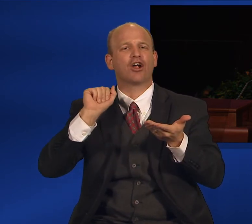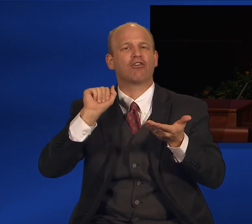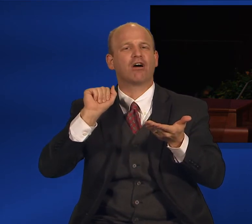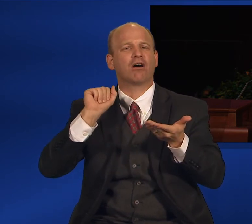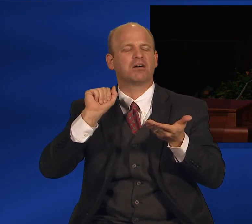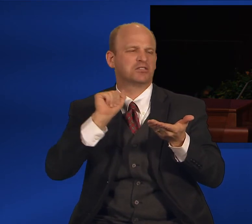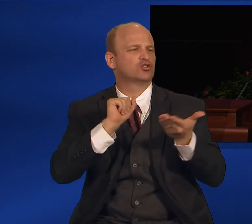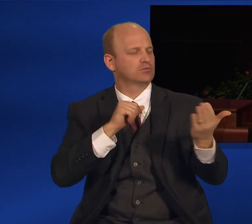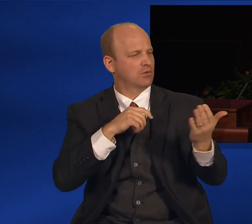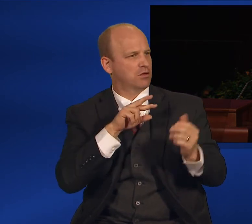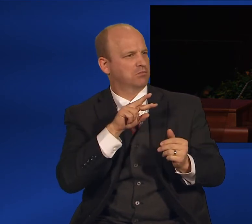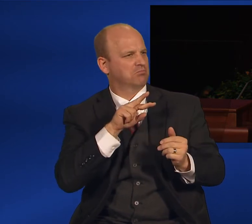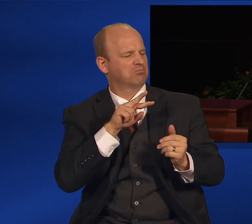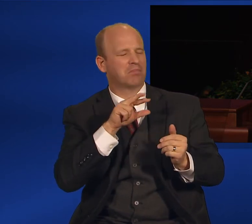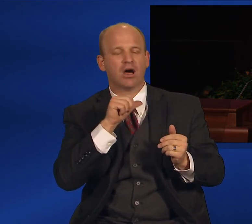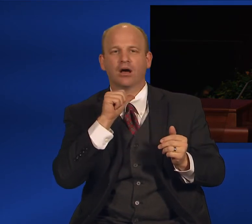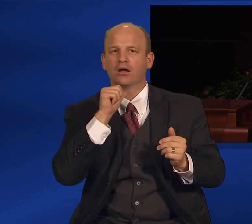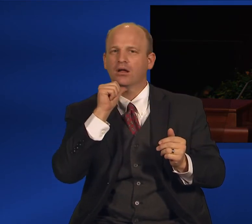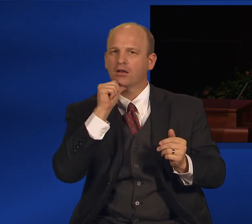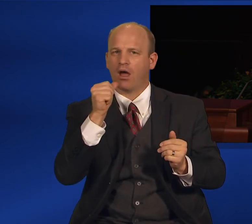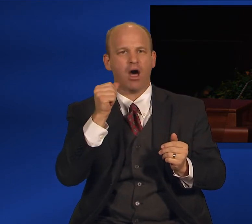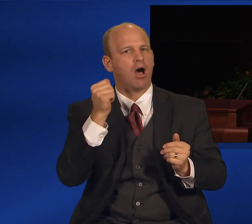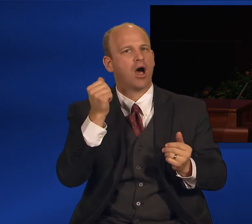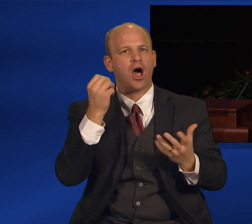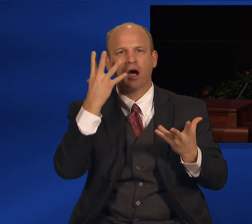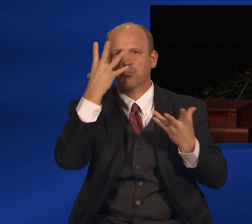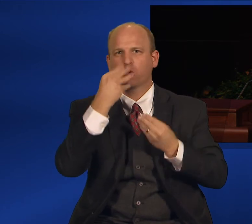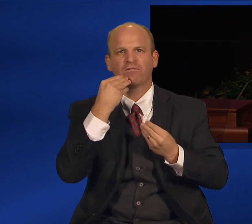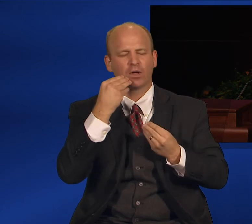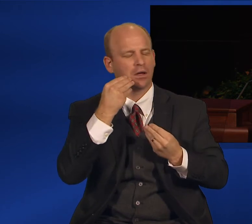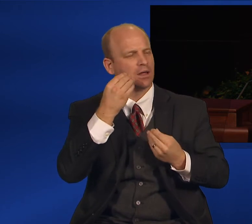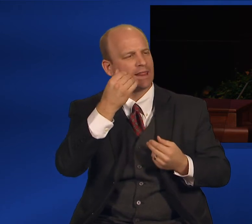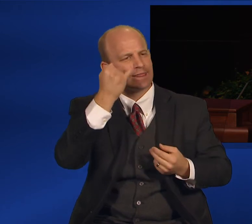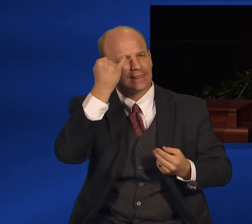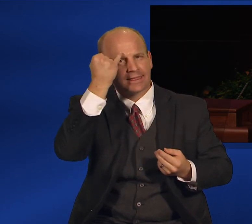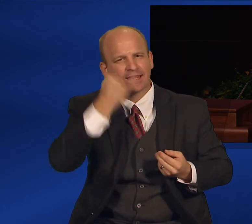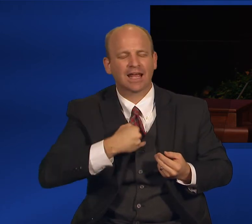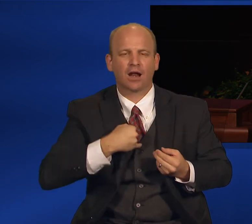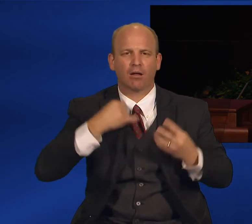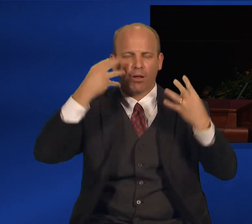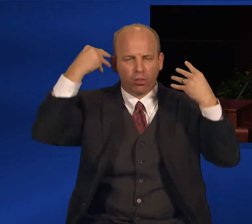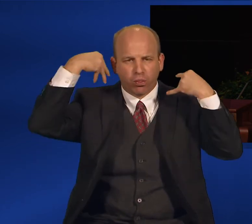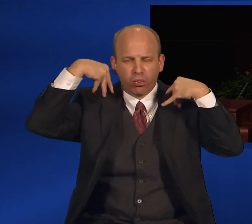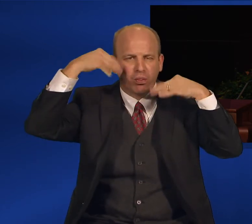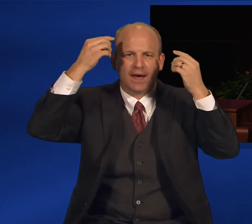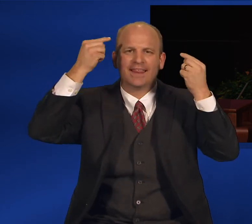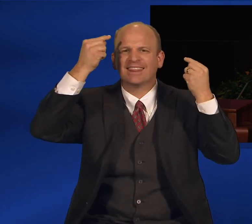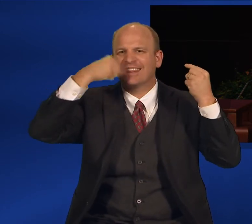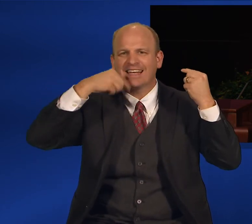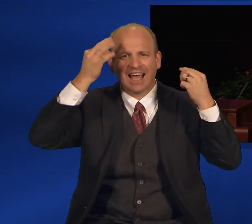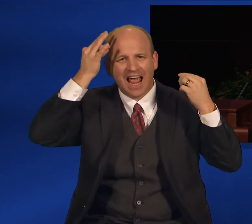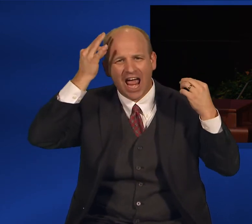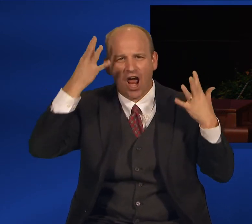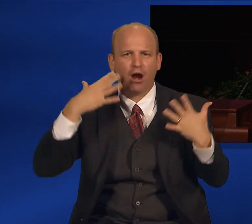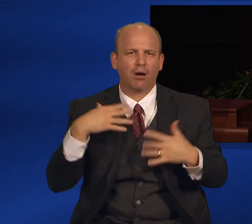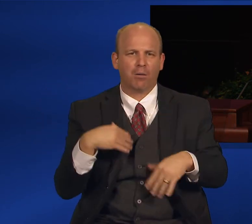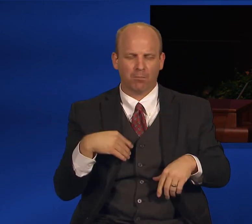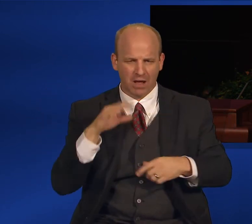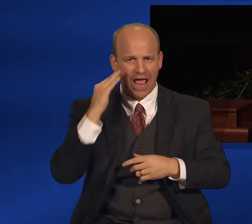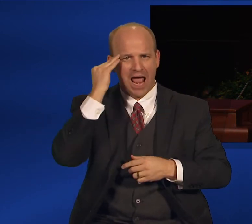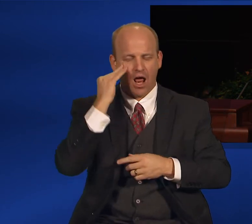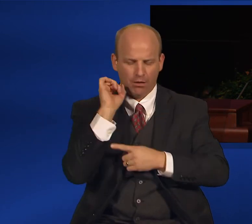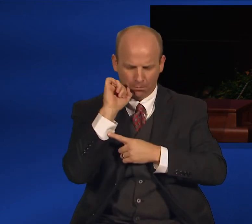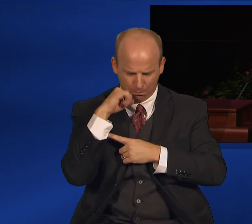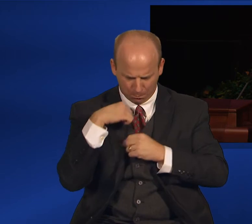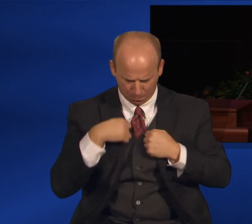person I had ever met. So thin, scraggly, unkempt hair, round shoulder, head bowed looking